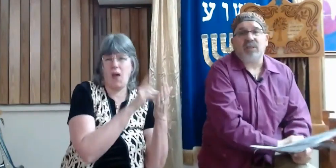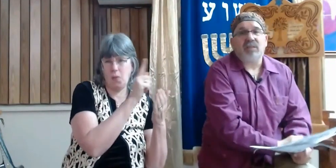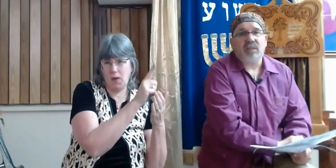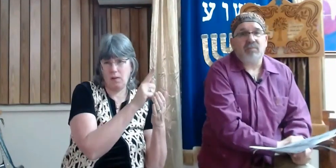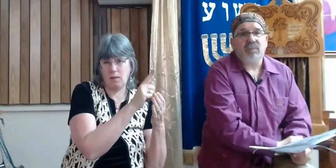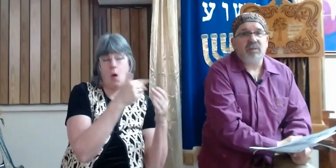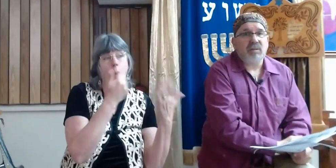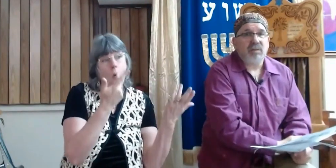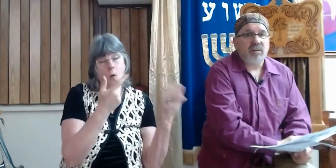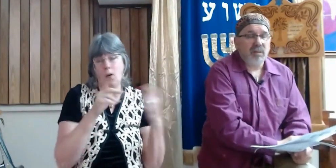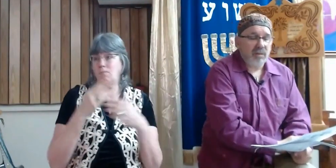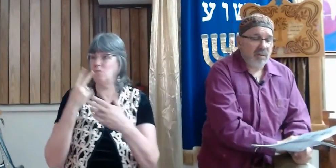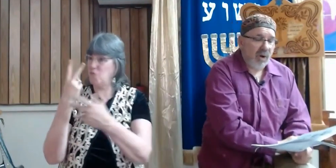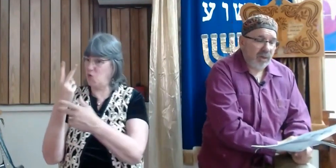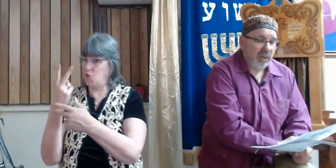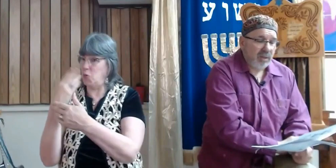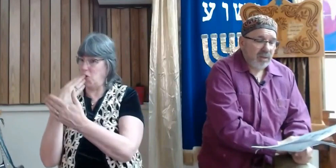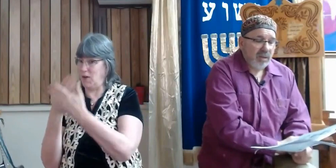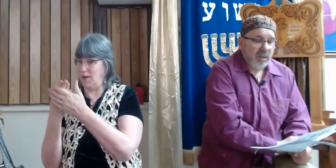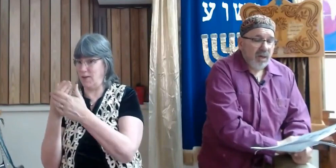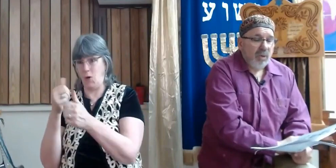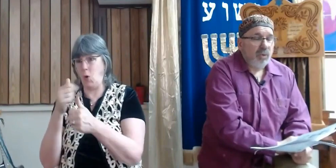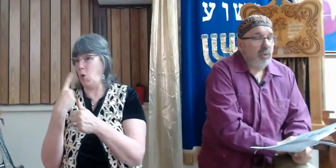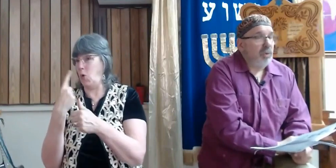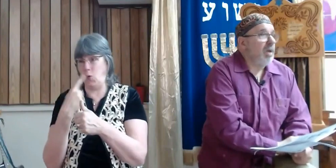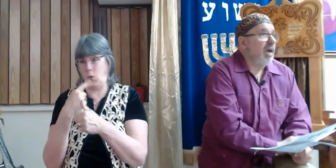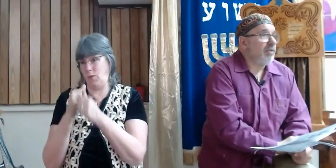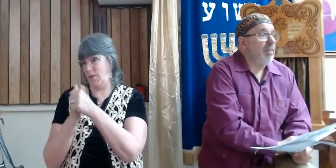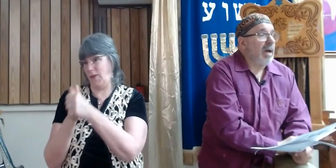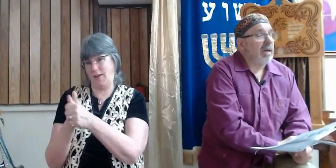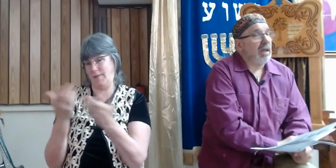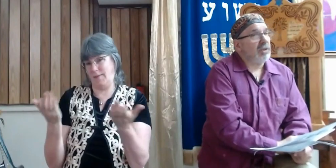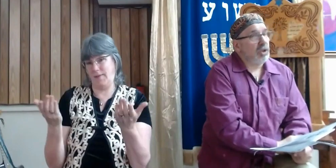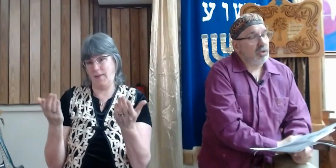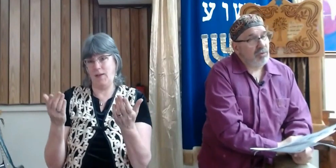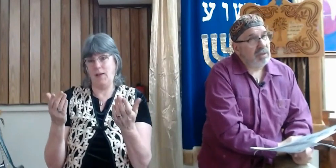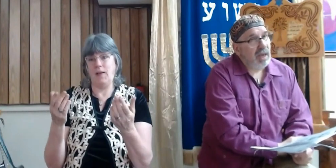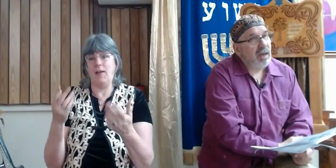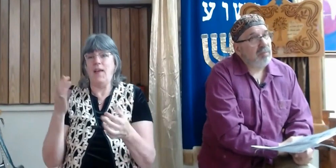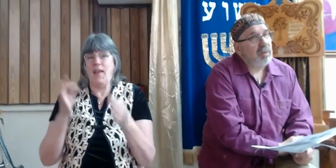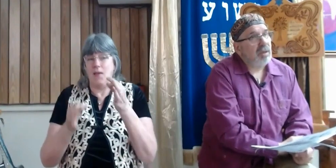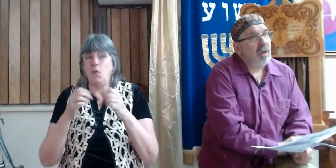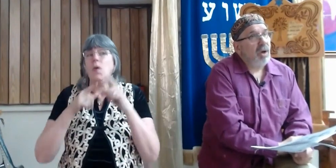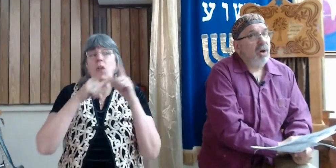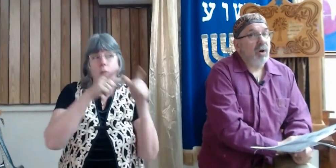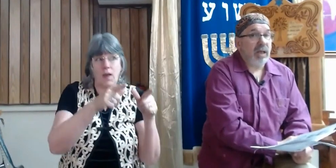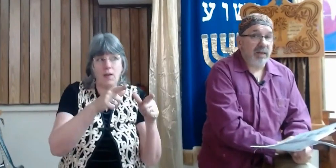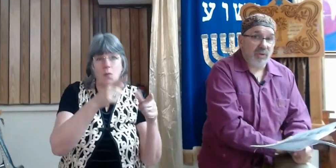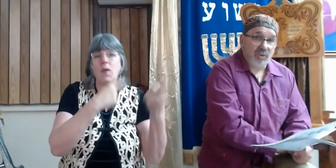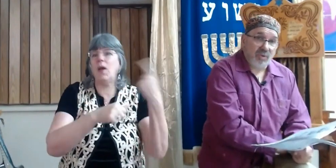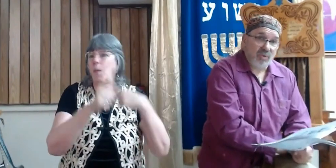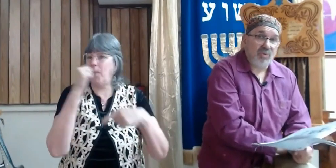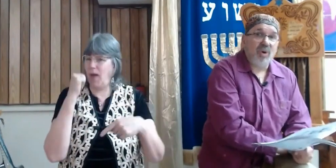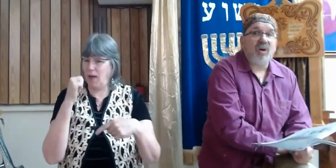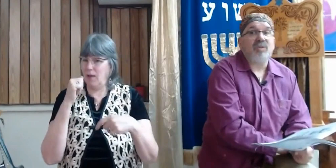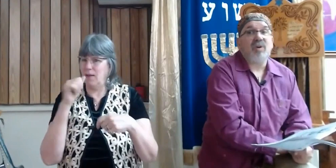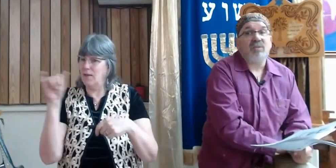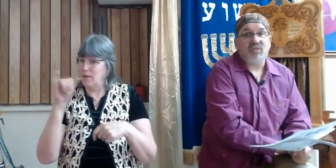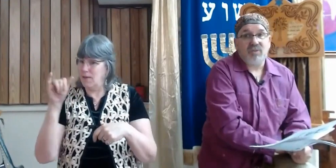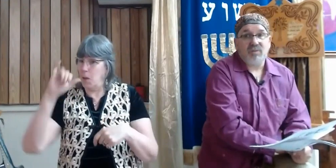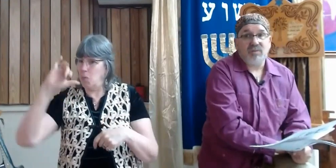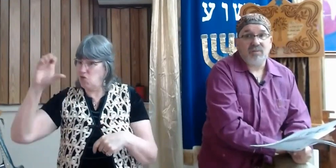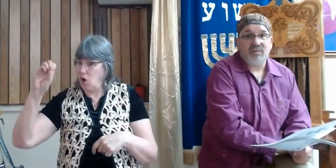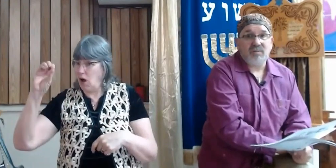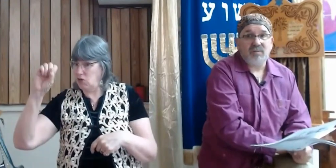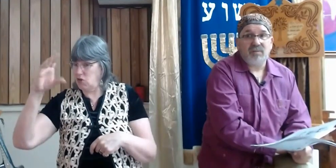the scouting team? Sorry. Would we have come back like Joshua and Caleb? Or like the two other